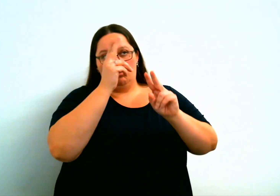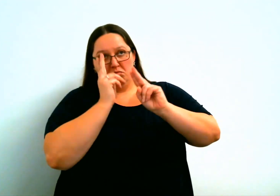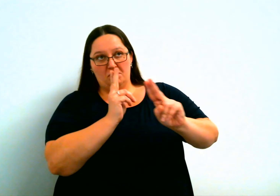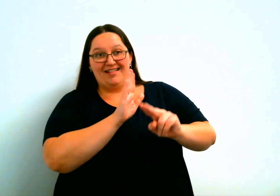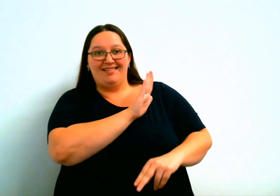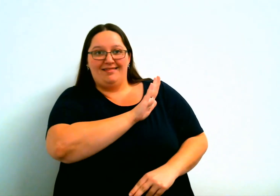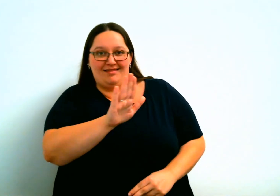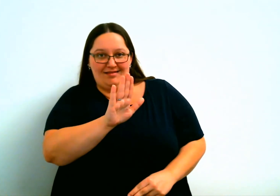again.